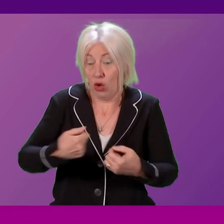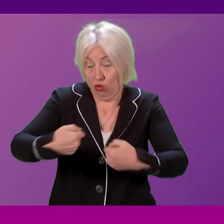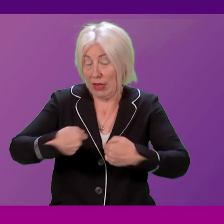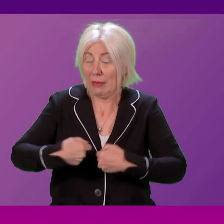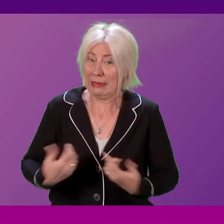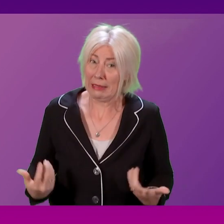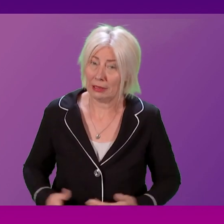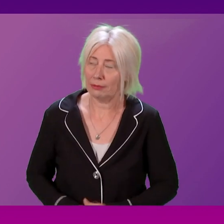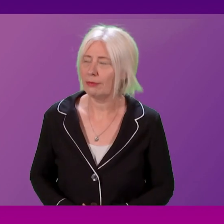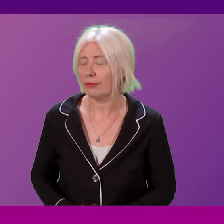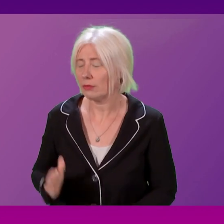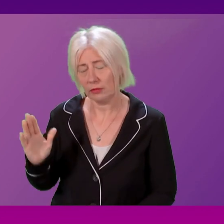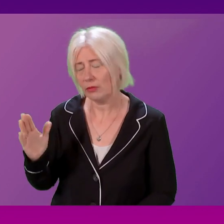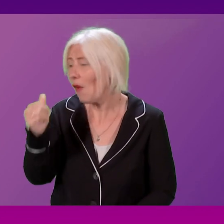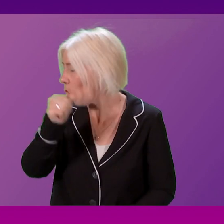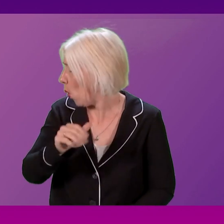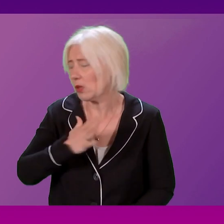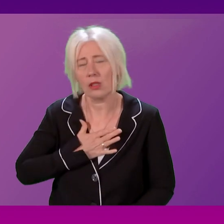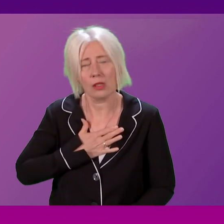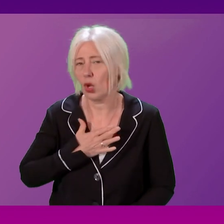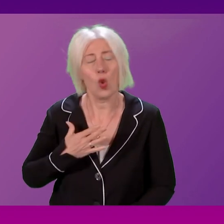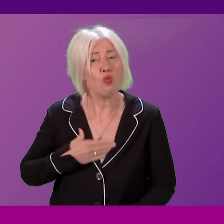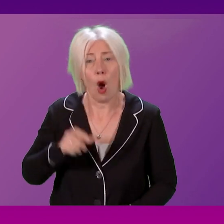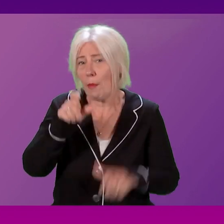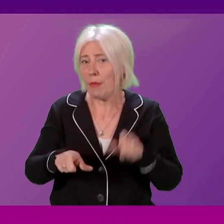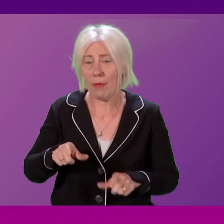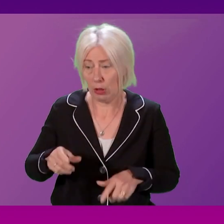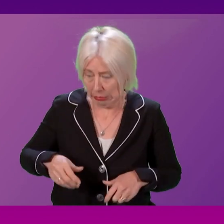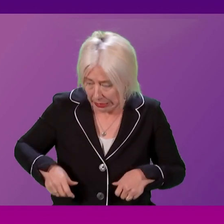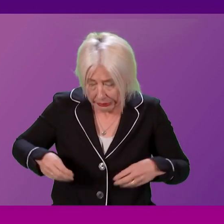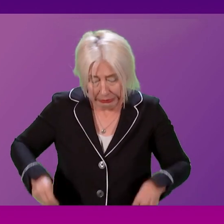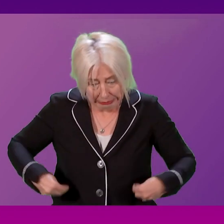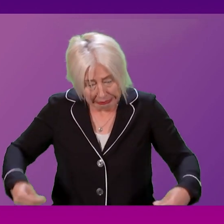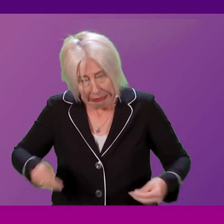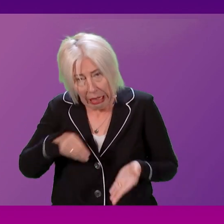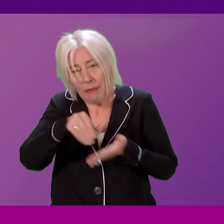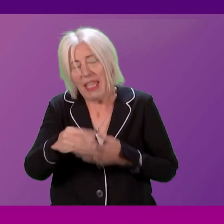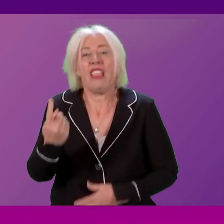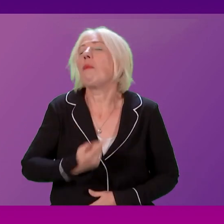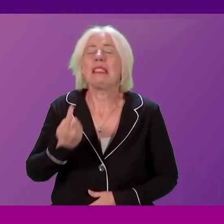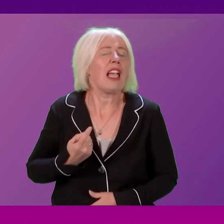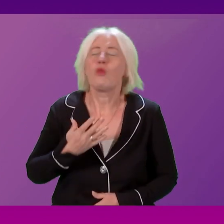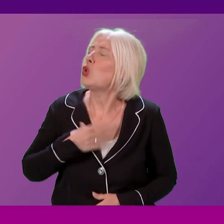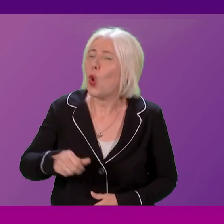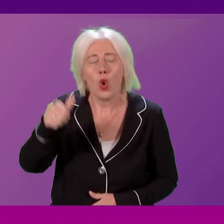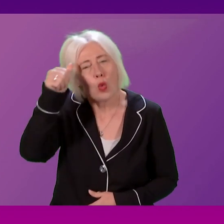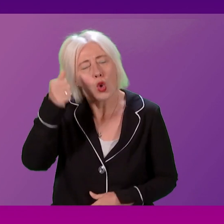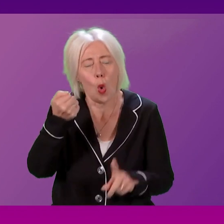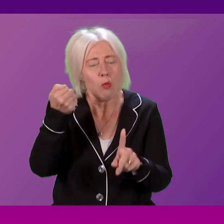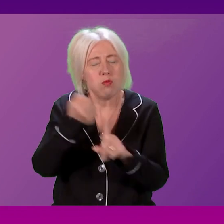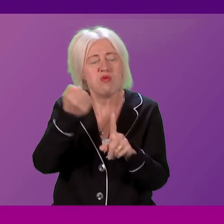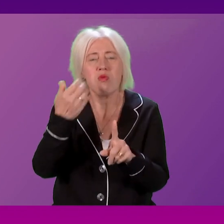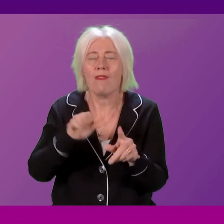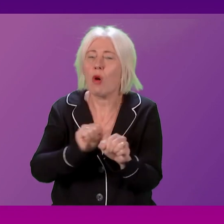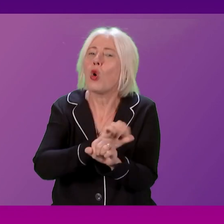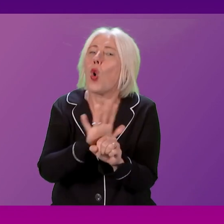officer, we don't want people to have to fund care out of their own pockets. We know, of course, the impact that the pandemic has had